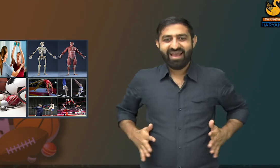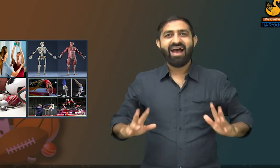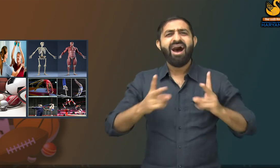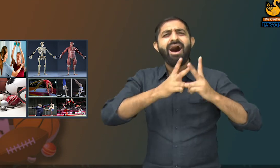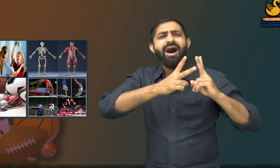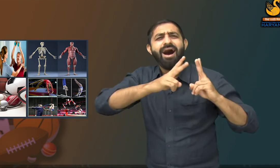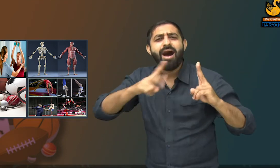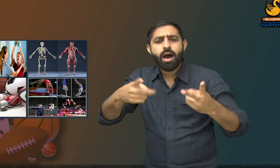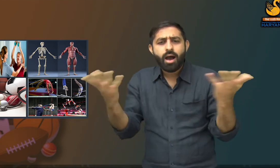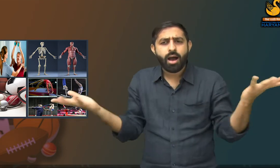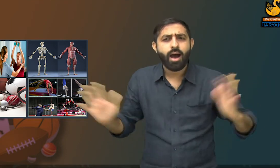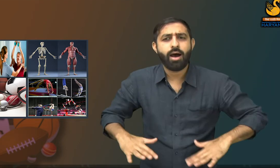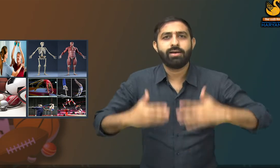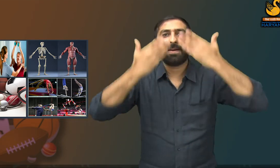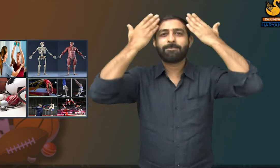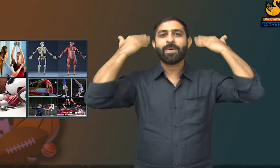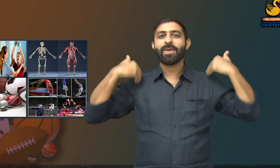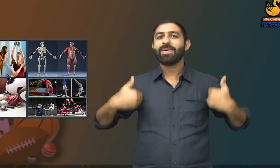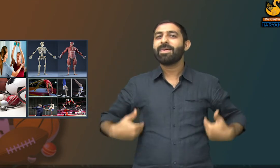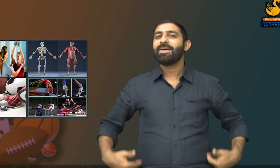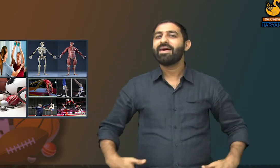and knowledge of anatomy and physiology.